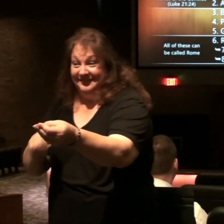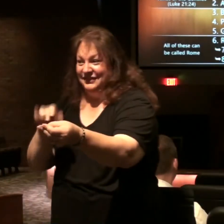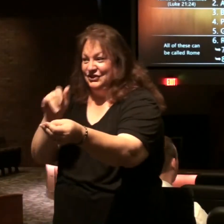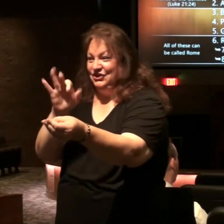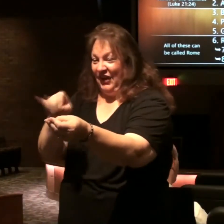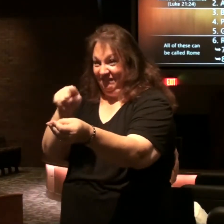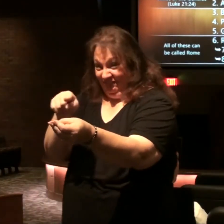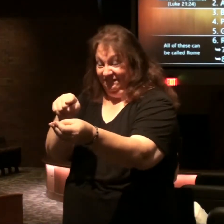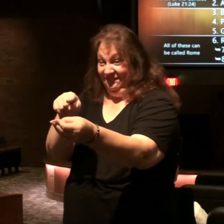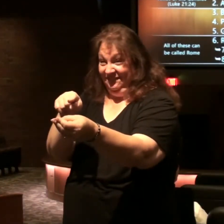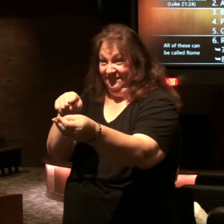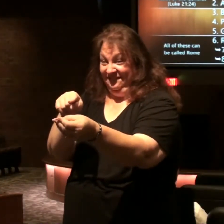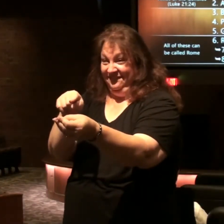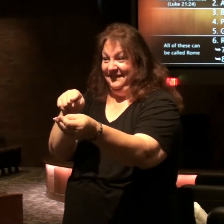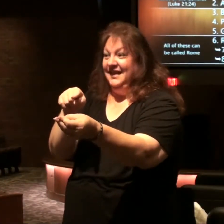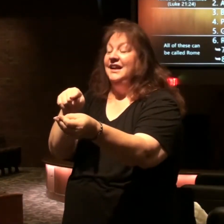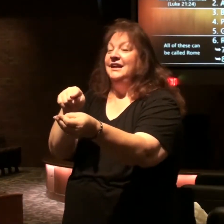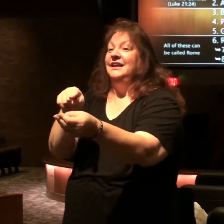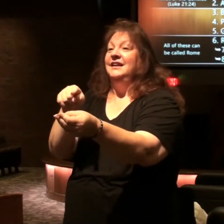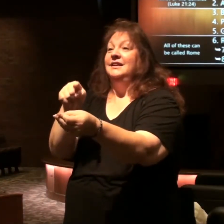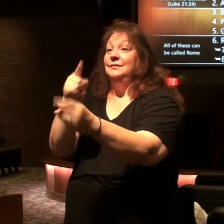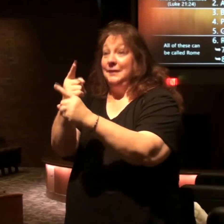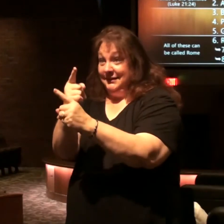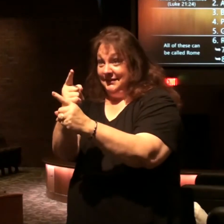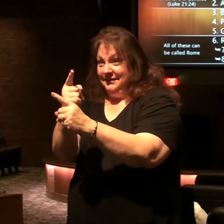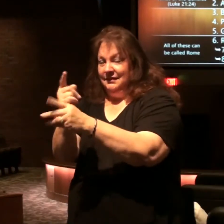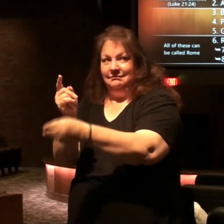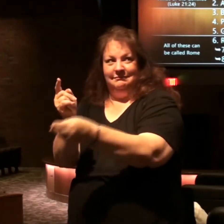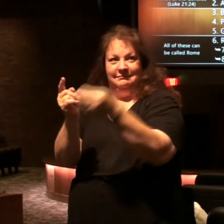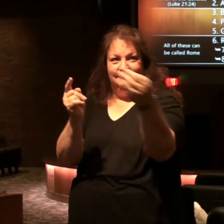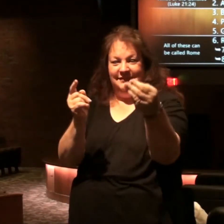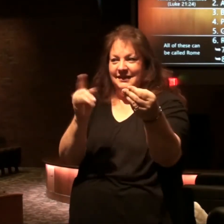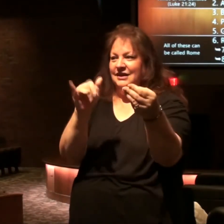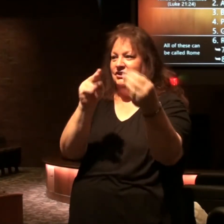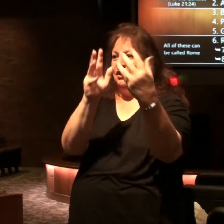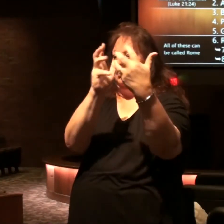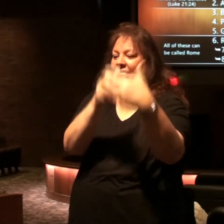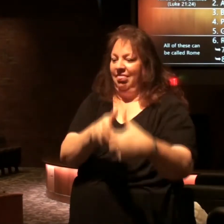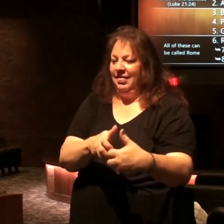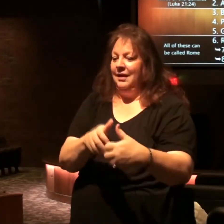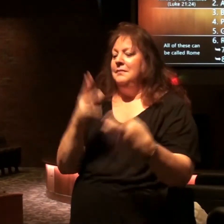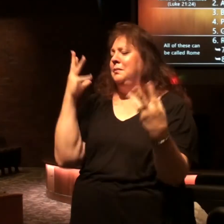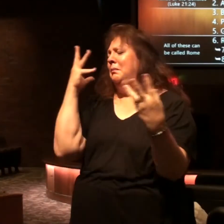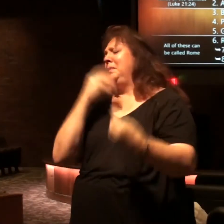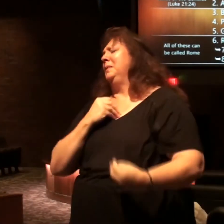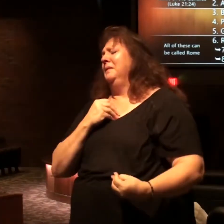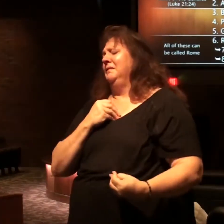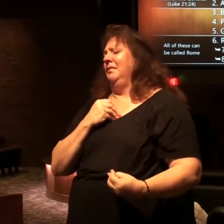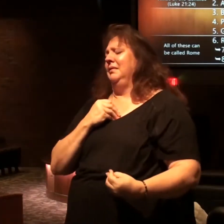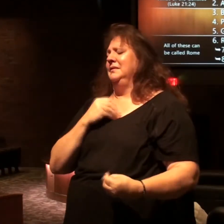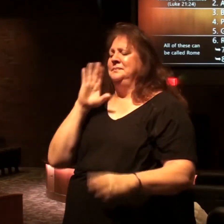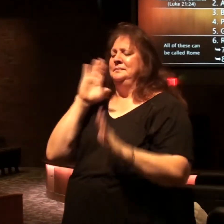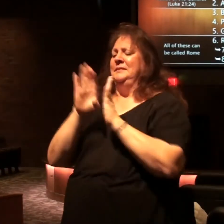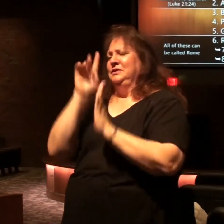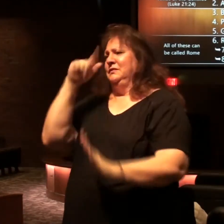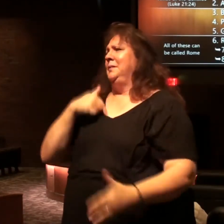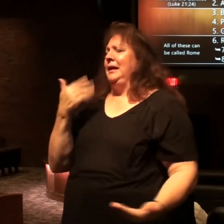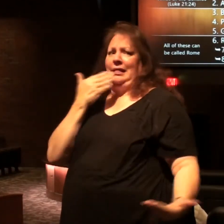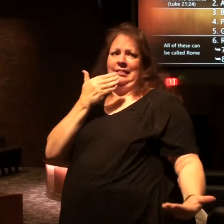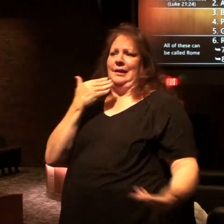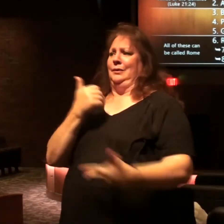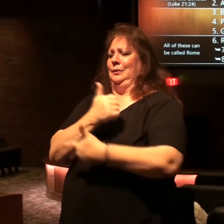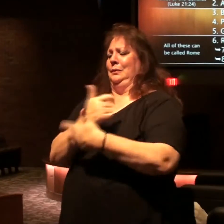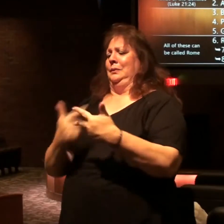that they're what they should be he takes them down John puts it together and he's practically for so appreciate